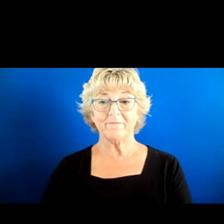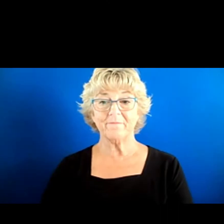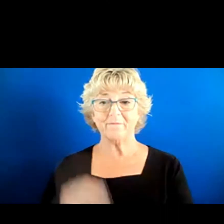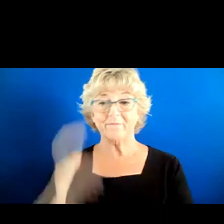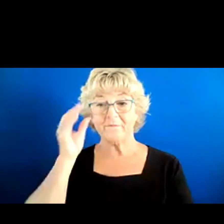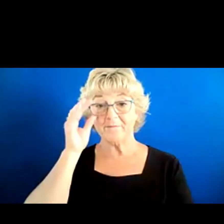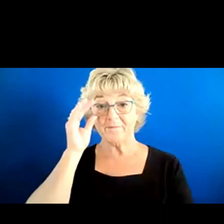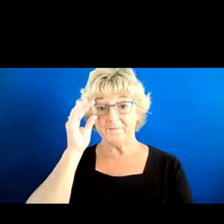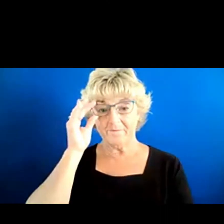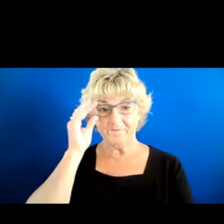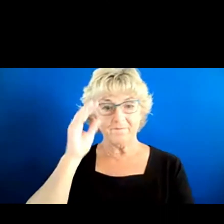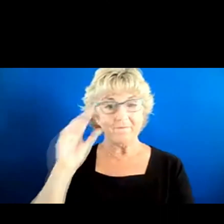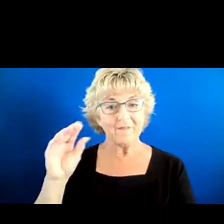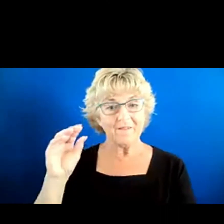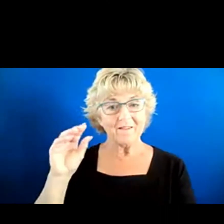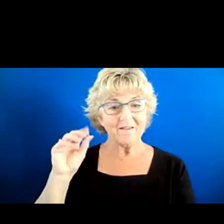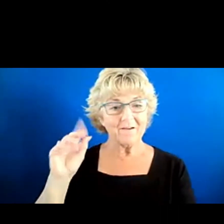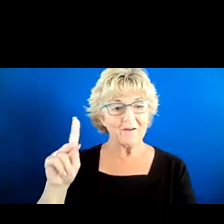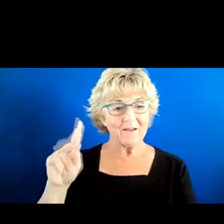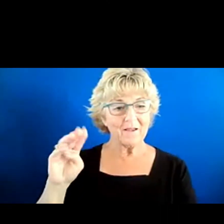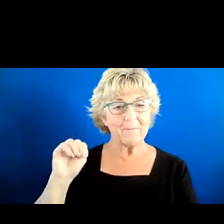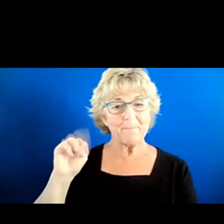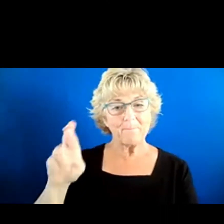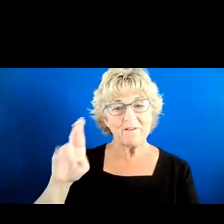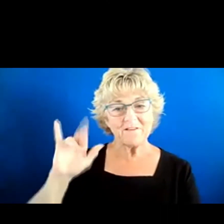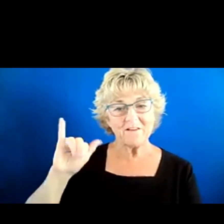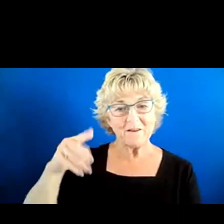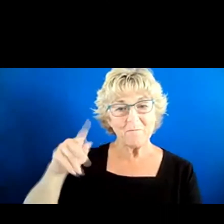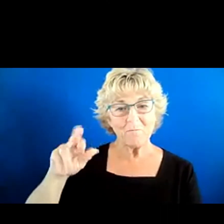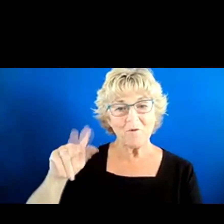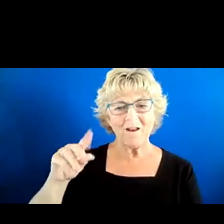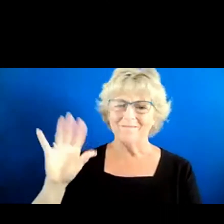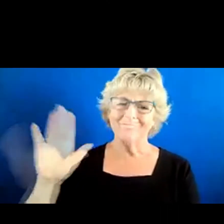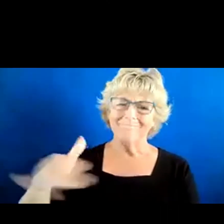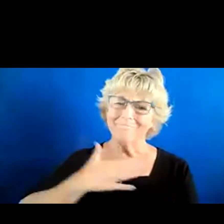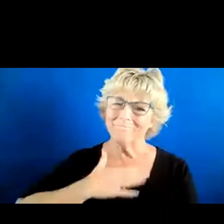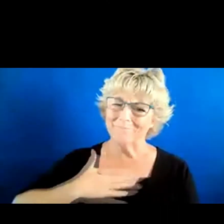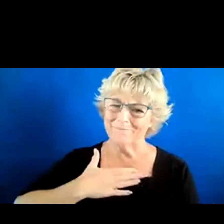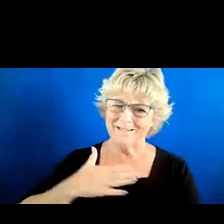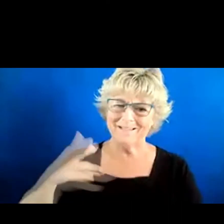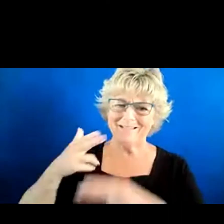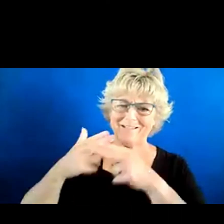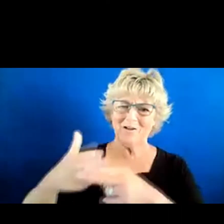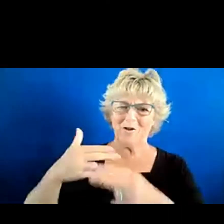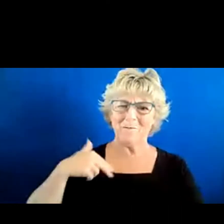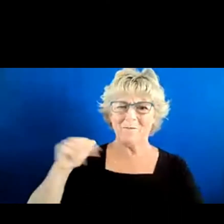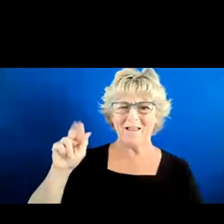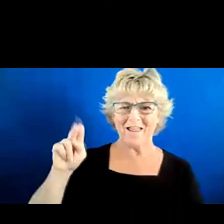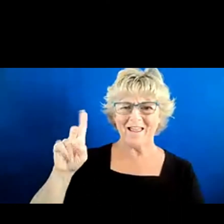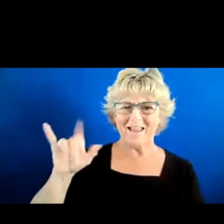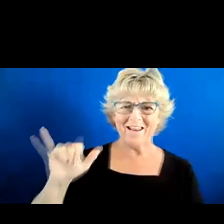Mr. Imparato? Yeah, please just call me Andy. Andy. Hello, my name is Christine.